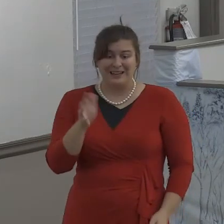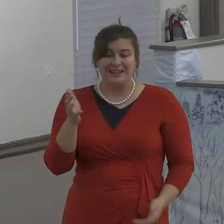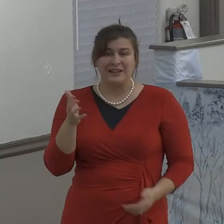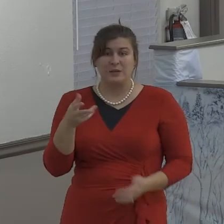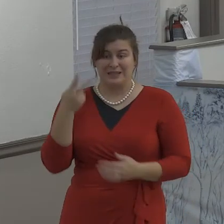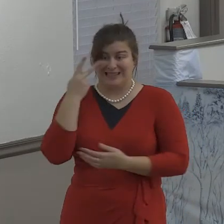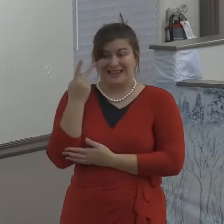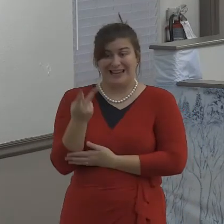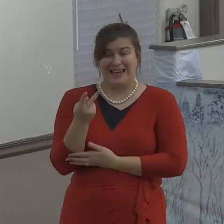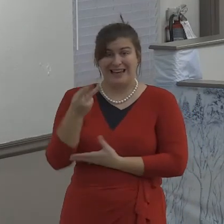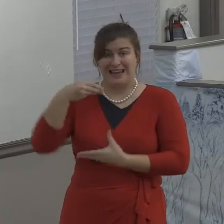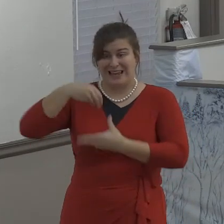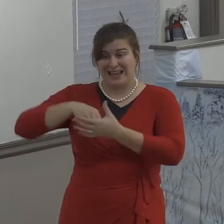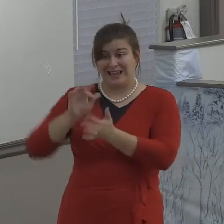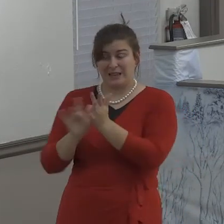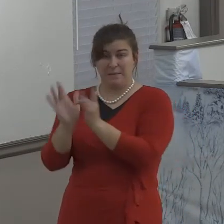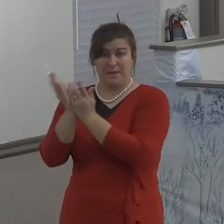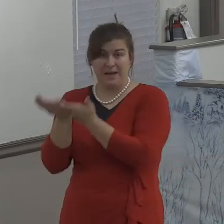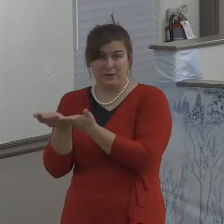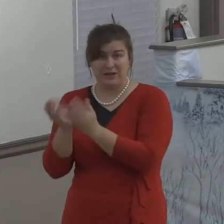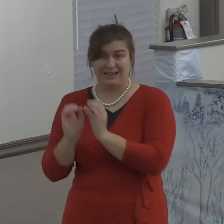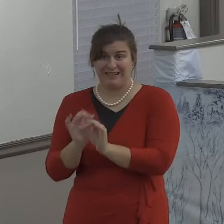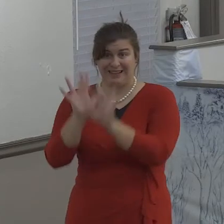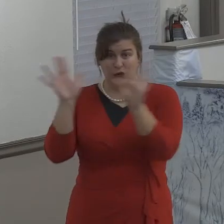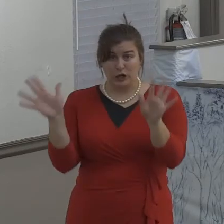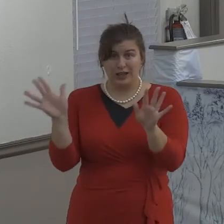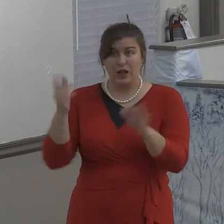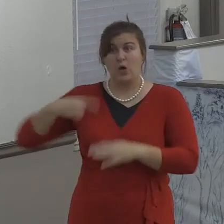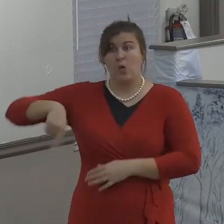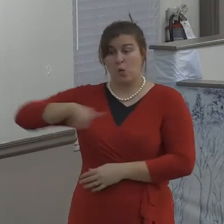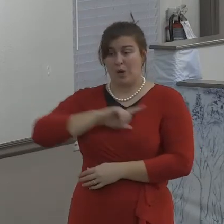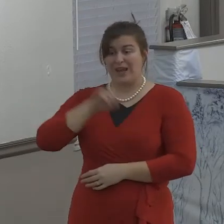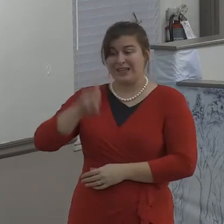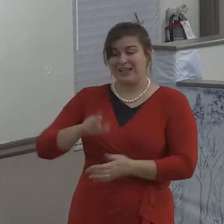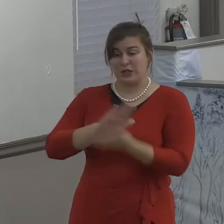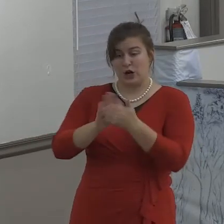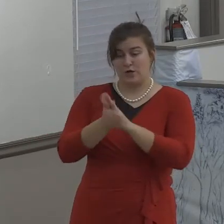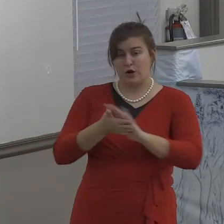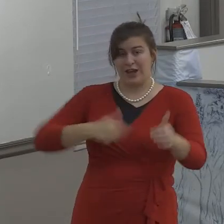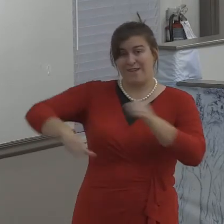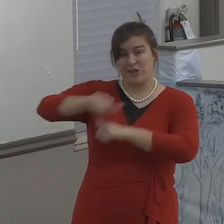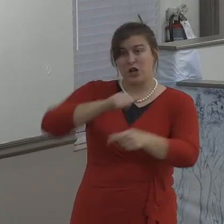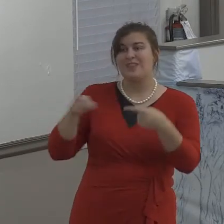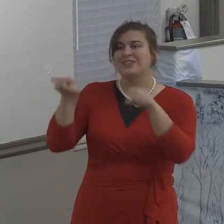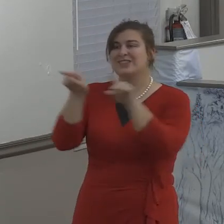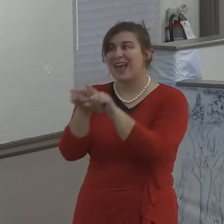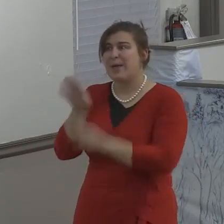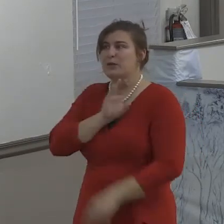and when you forgive somebody what does it mean what really what does that mean does it mean amnesia